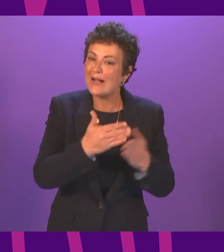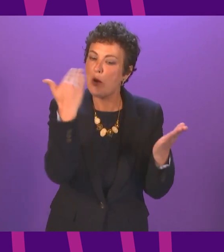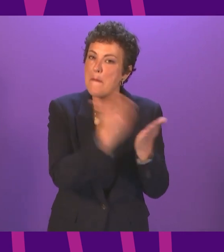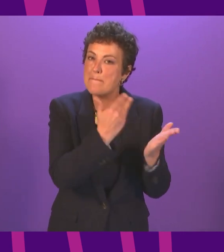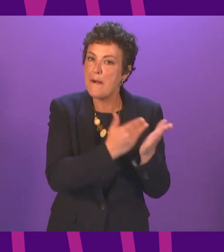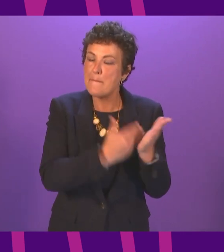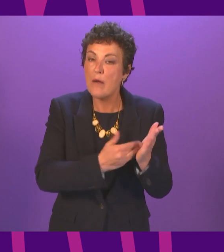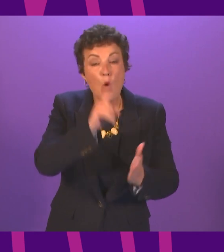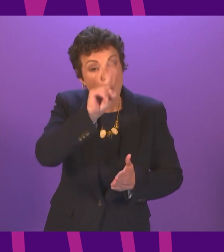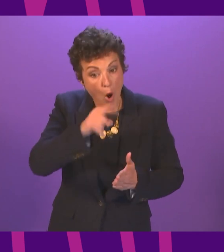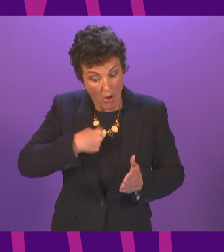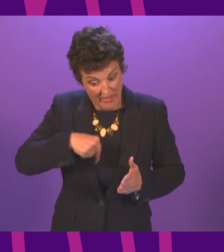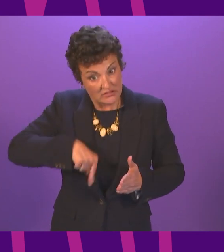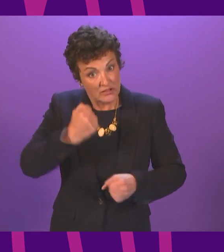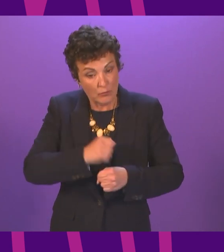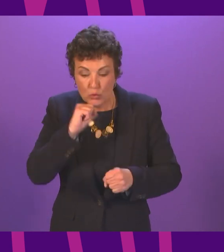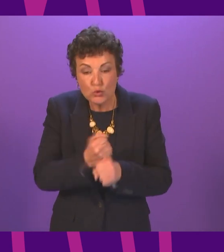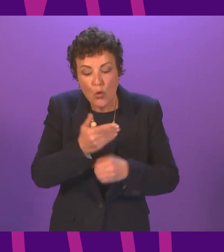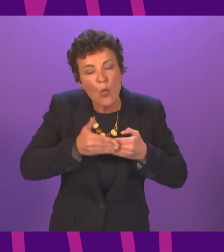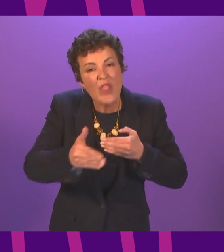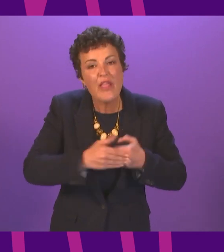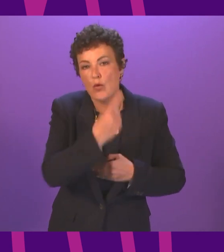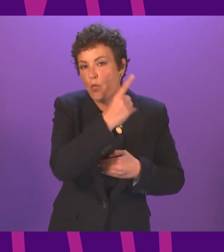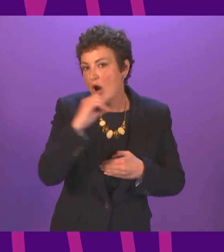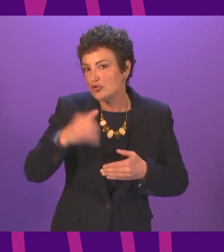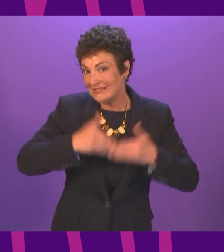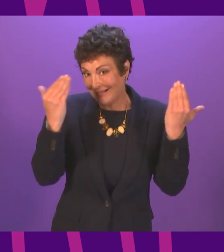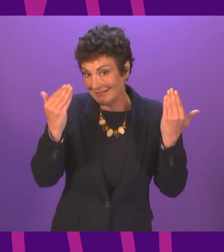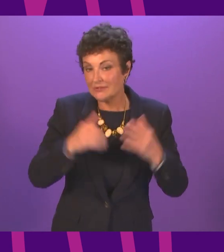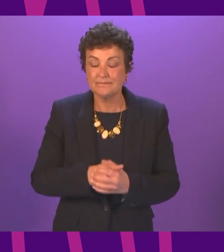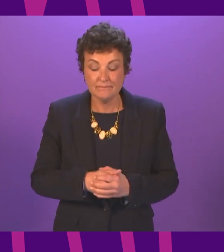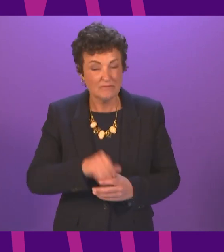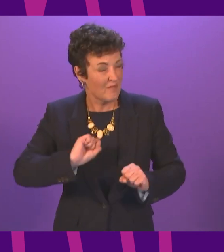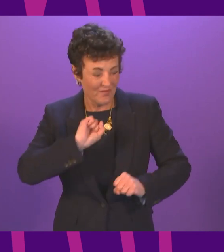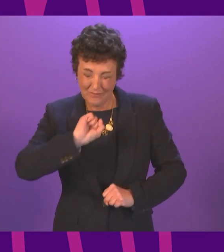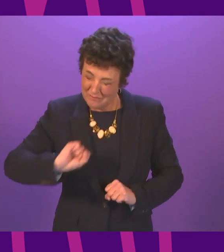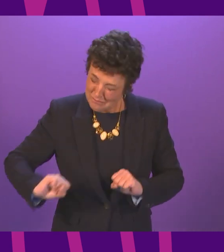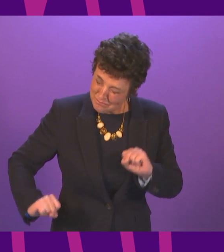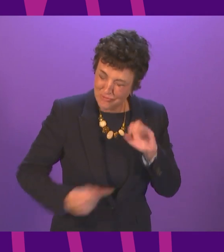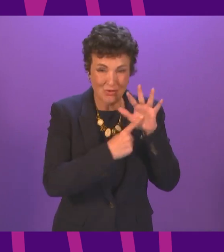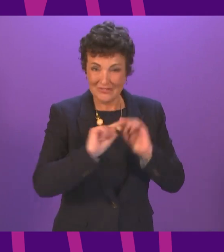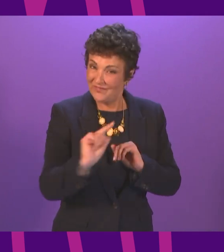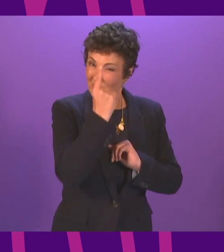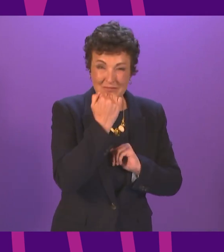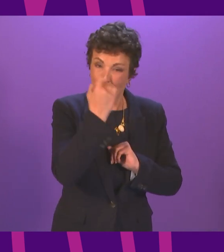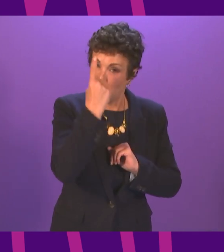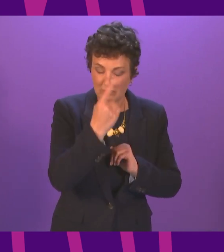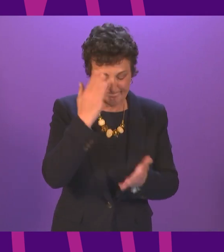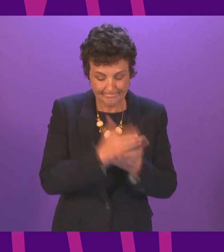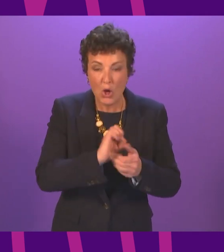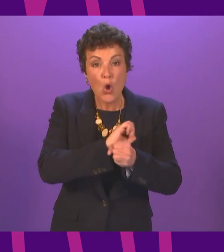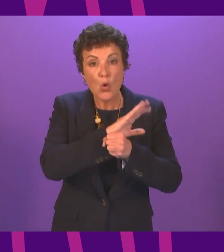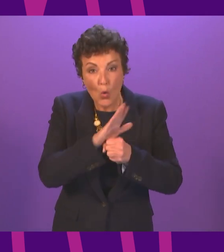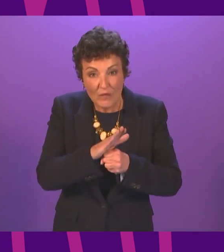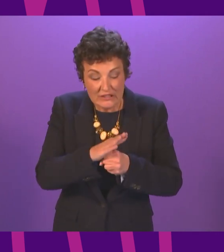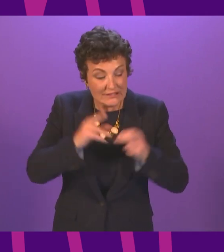the first 100 days of this Government. Our immediate priority is to lead Scotland out of the pandemic to reopen the country as quickly and as